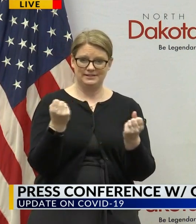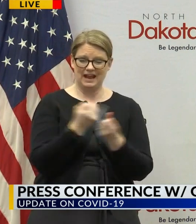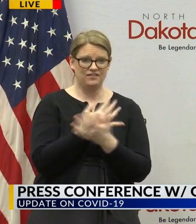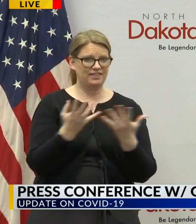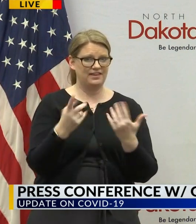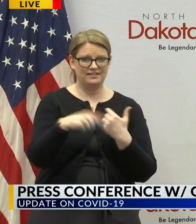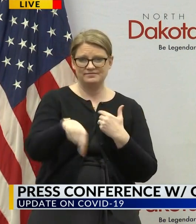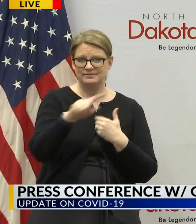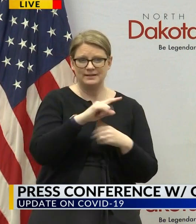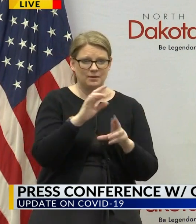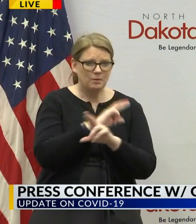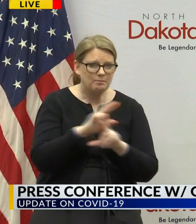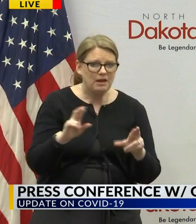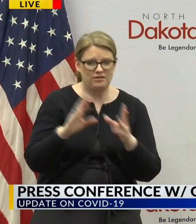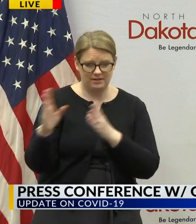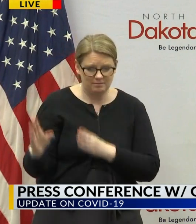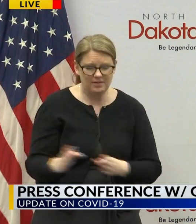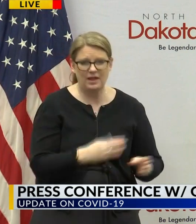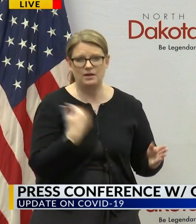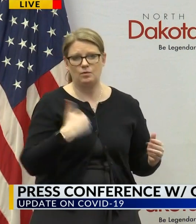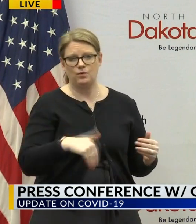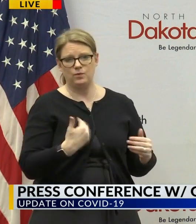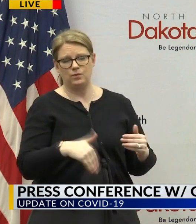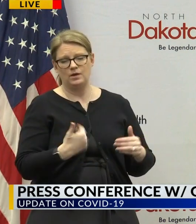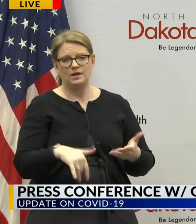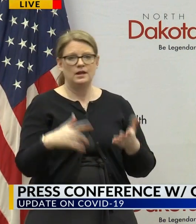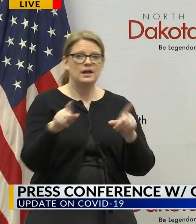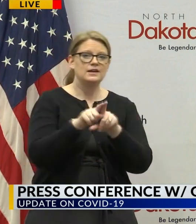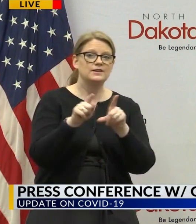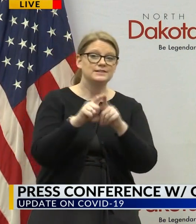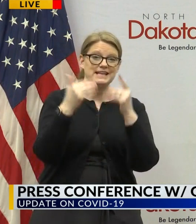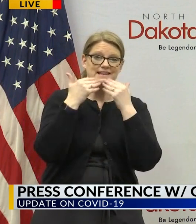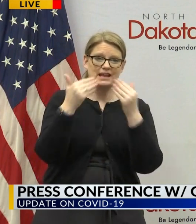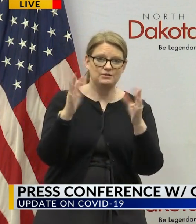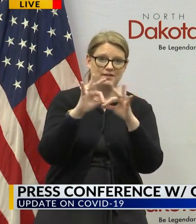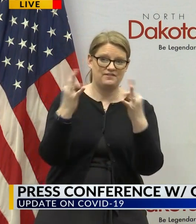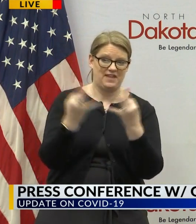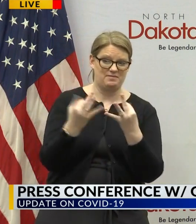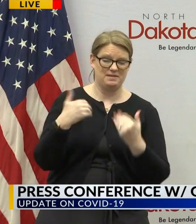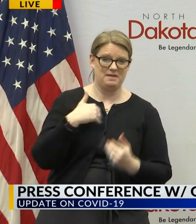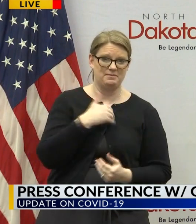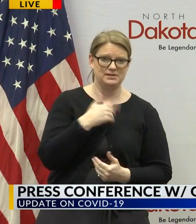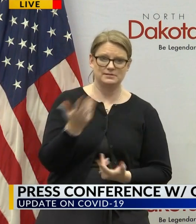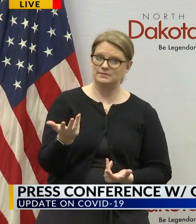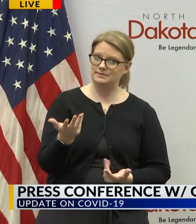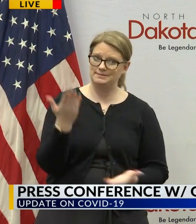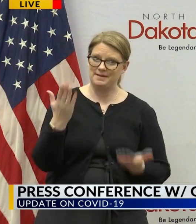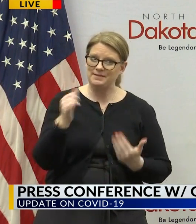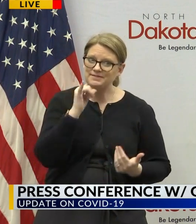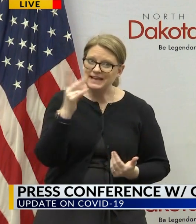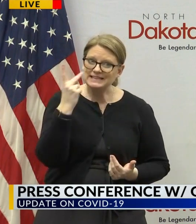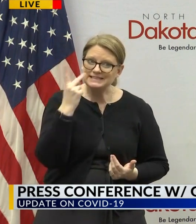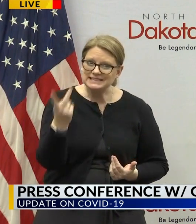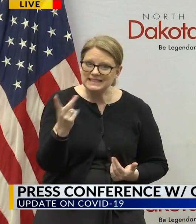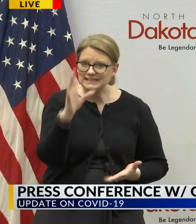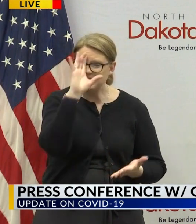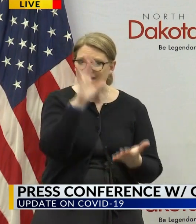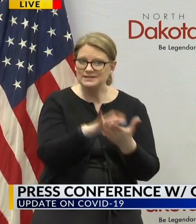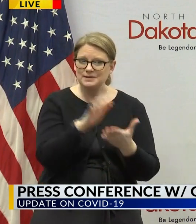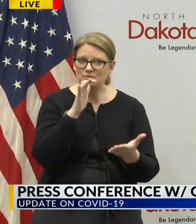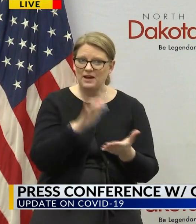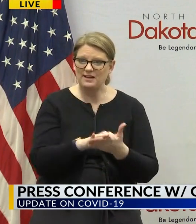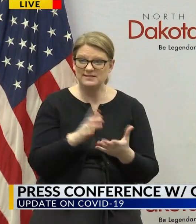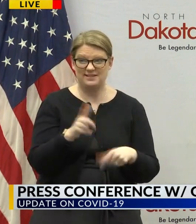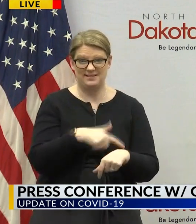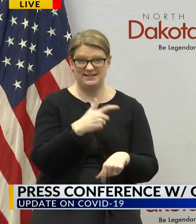planning to see cases and also I want to say thank you to their family members because they maybe haven't seen their spouses in a